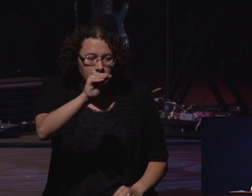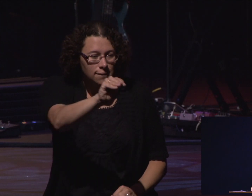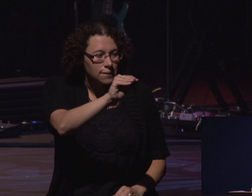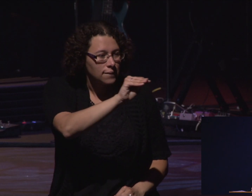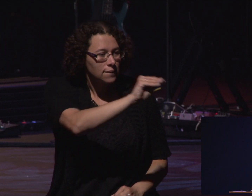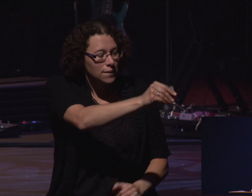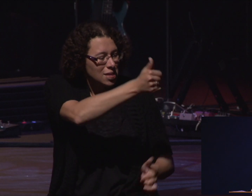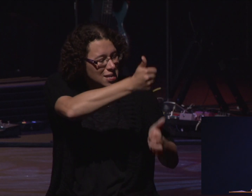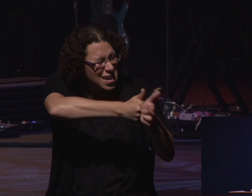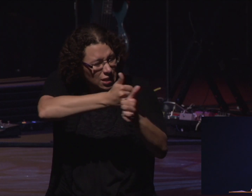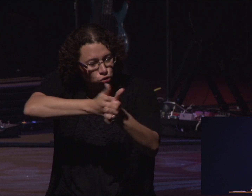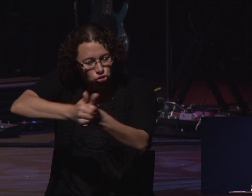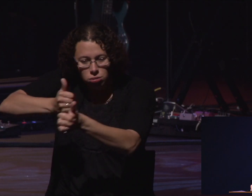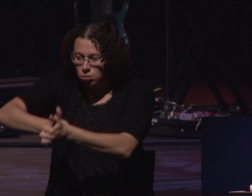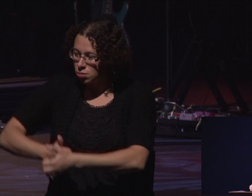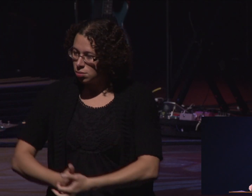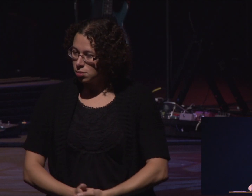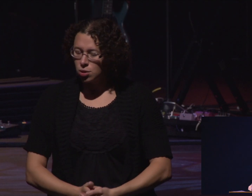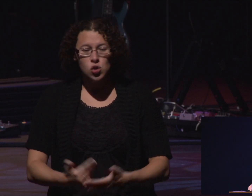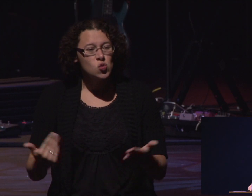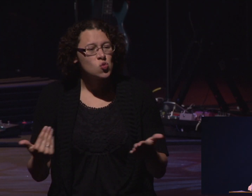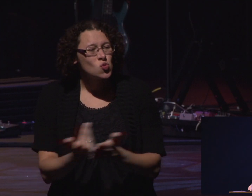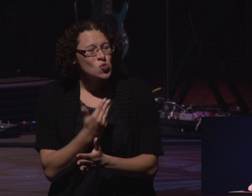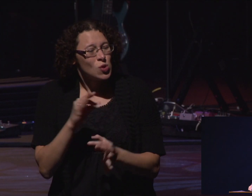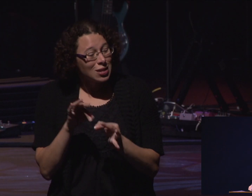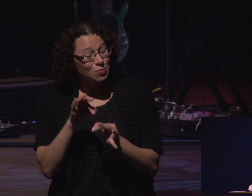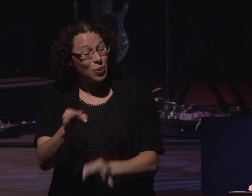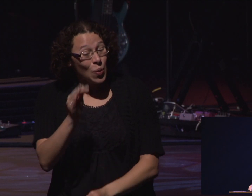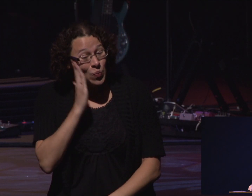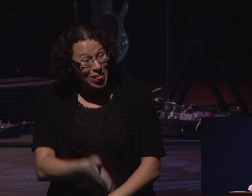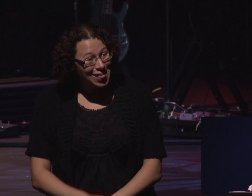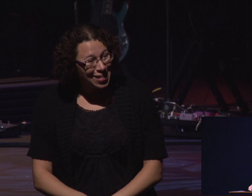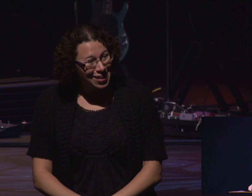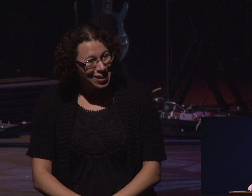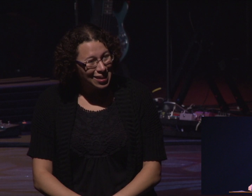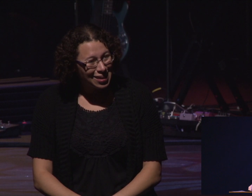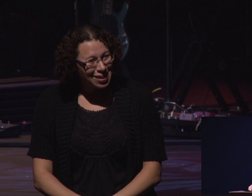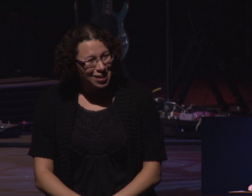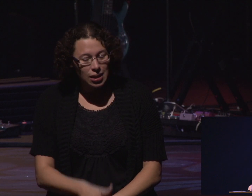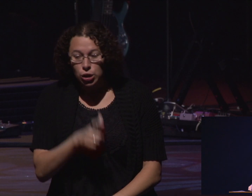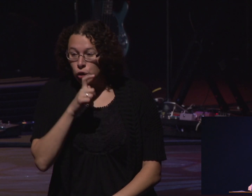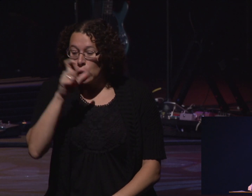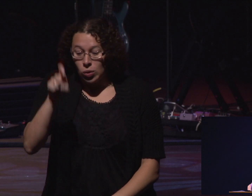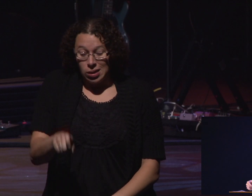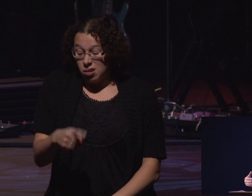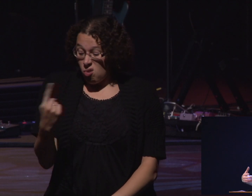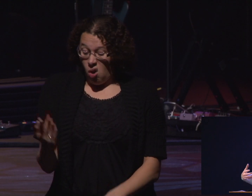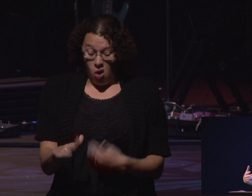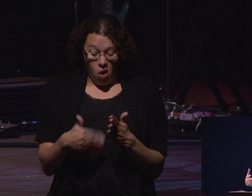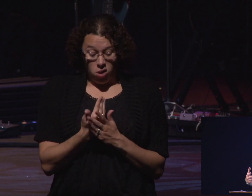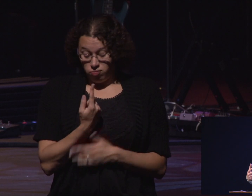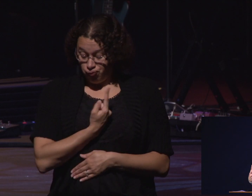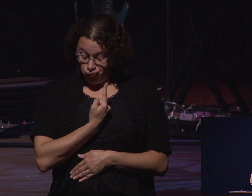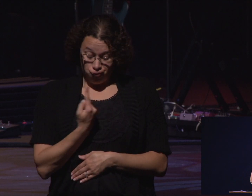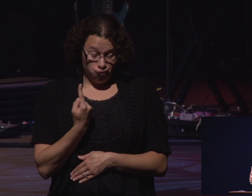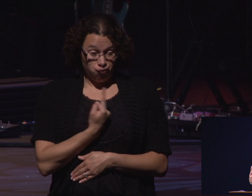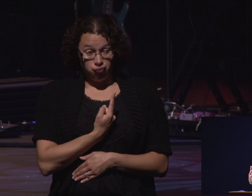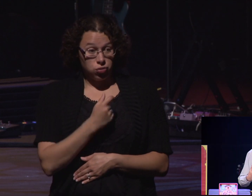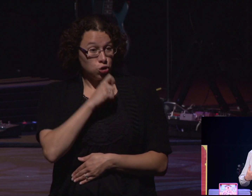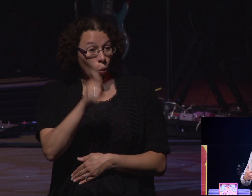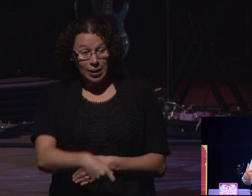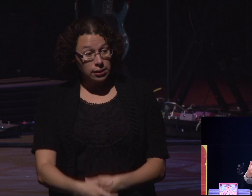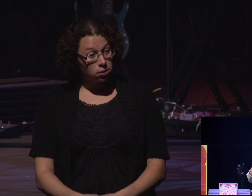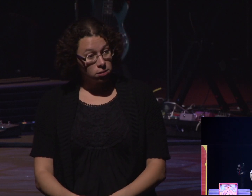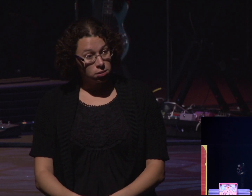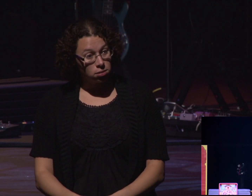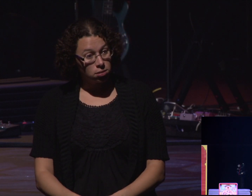So he gives us a new spirit. I don't have to do it all on my own. Because I've got the presence of God in my life.